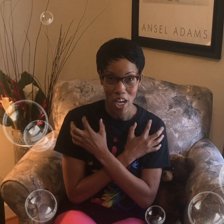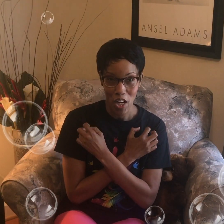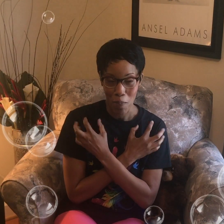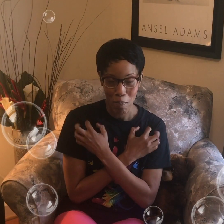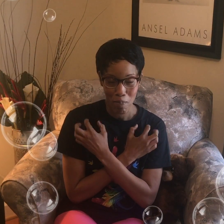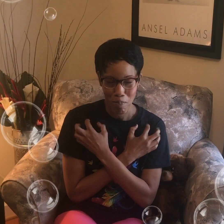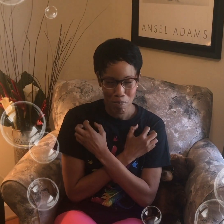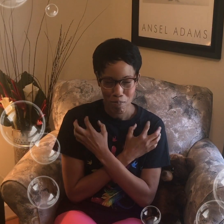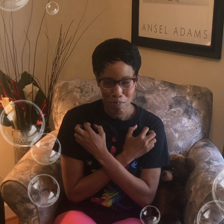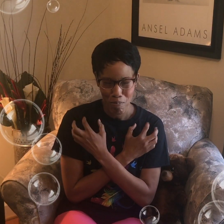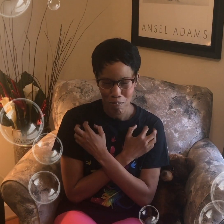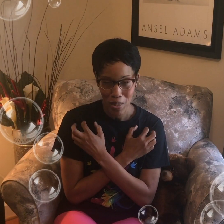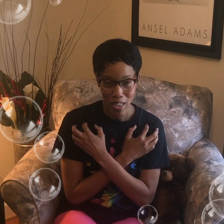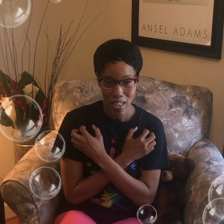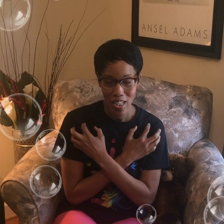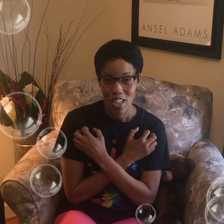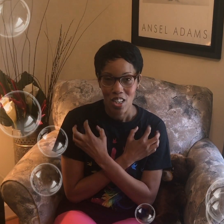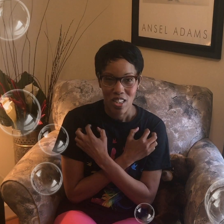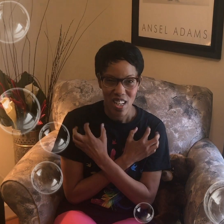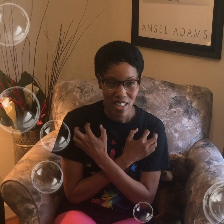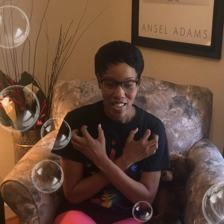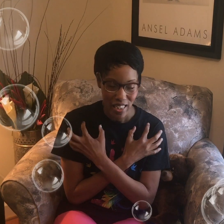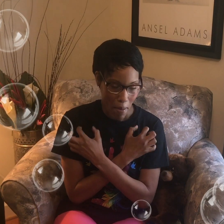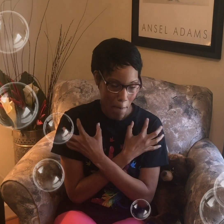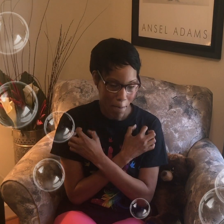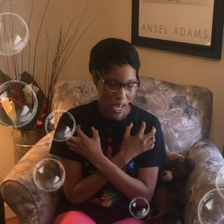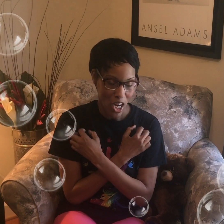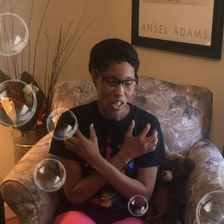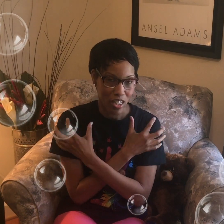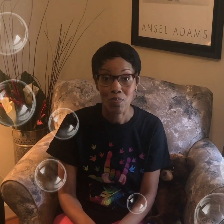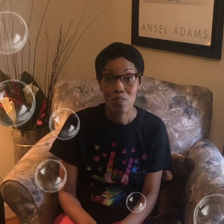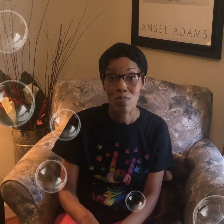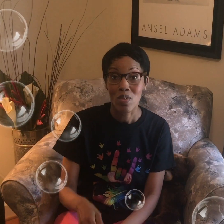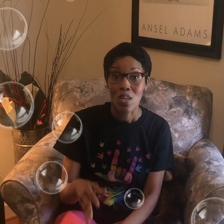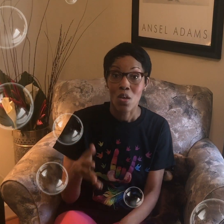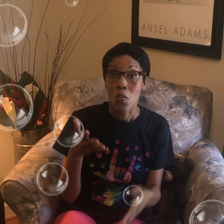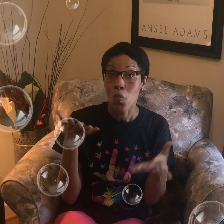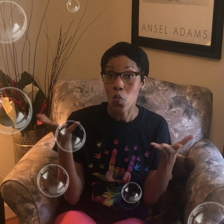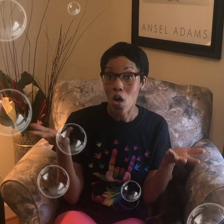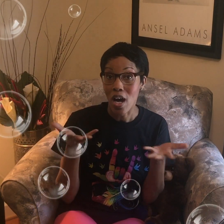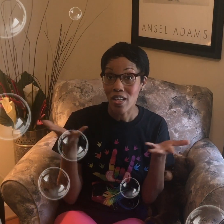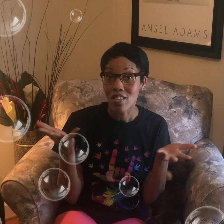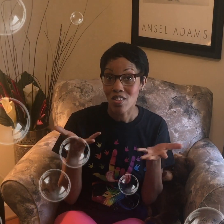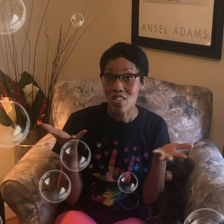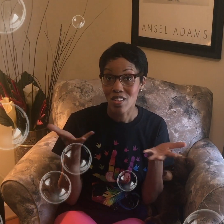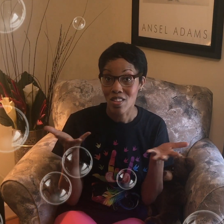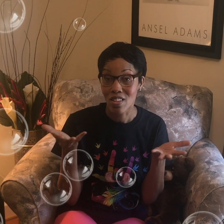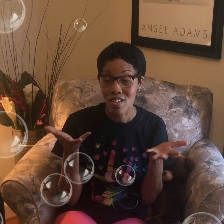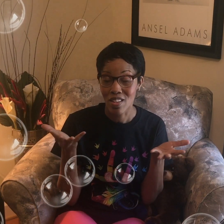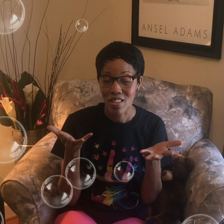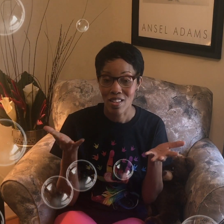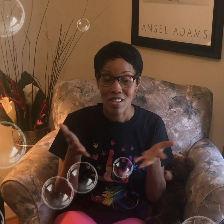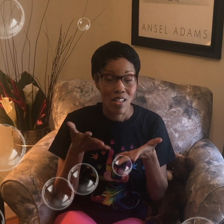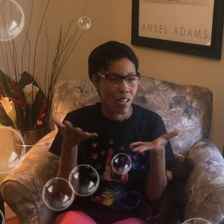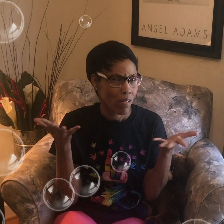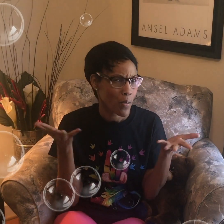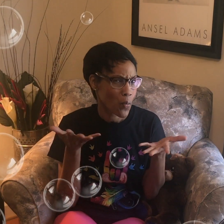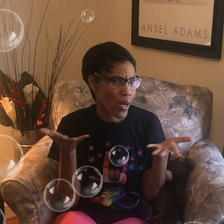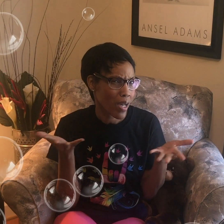be cuddly bear what like what